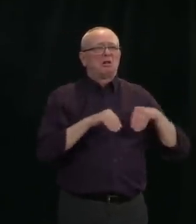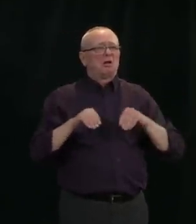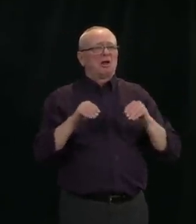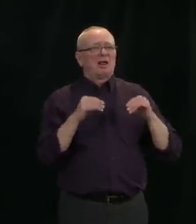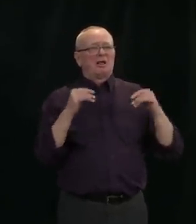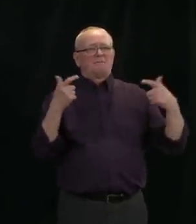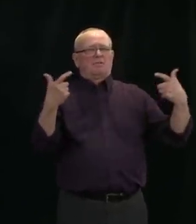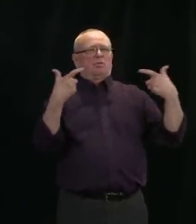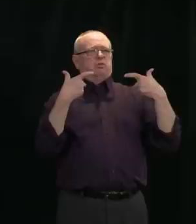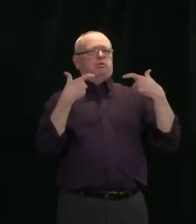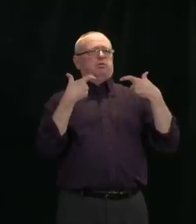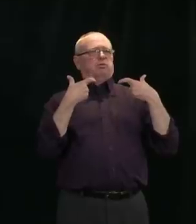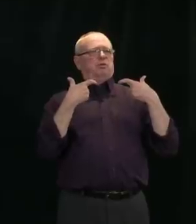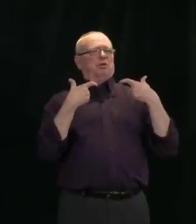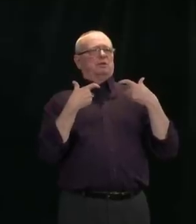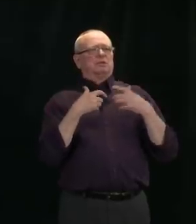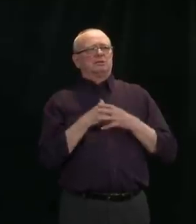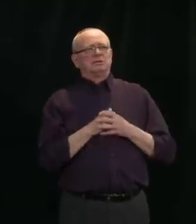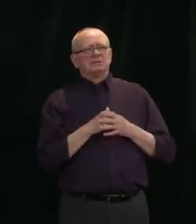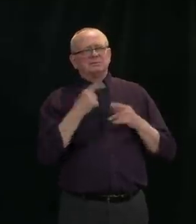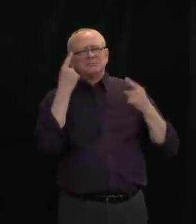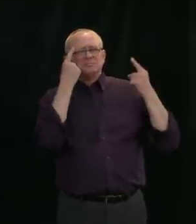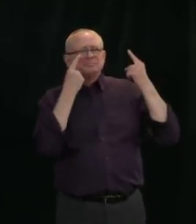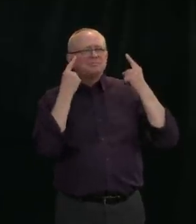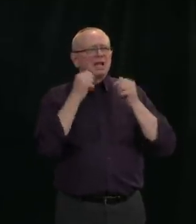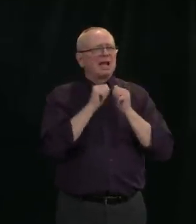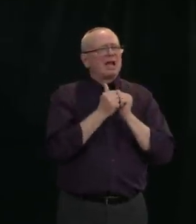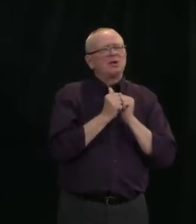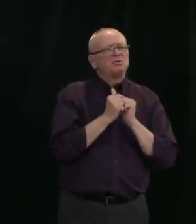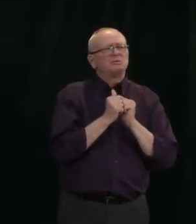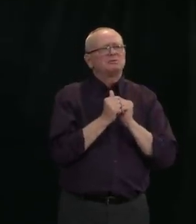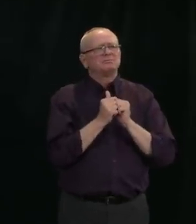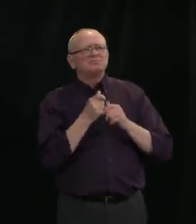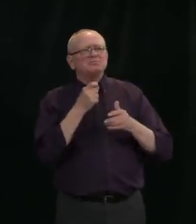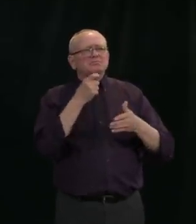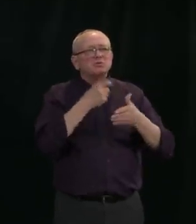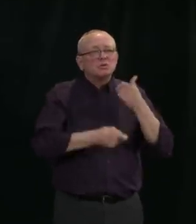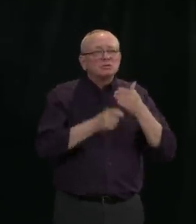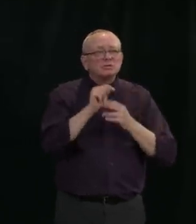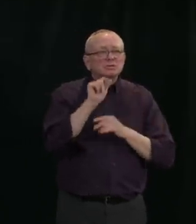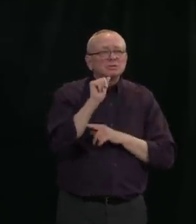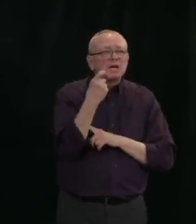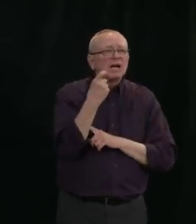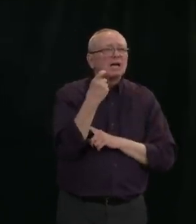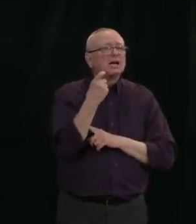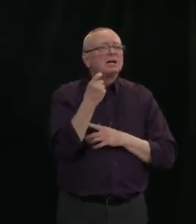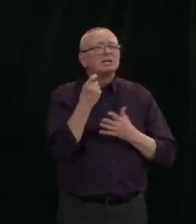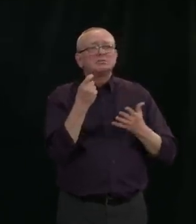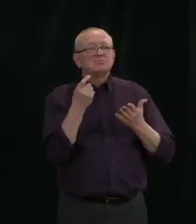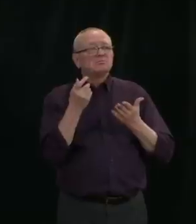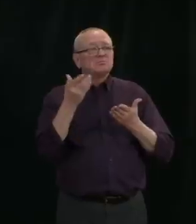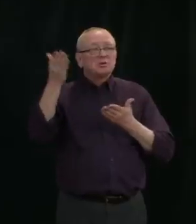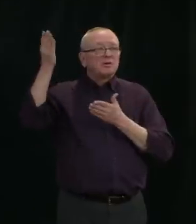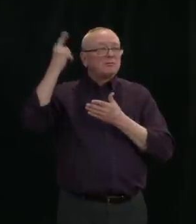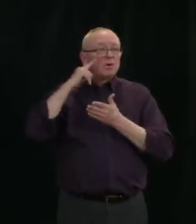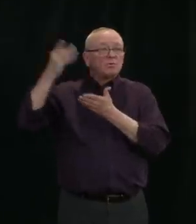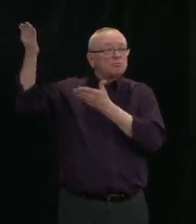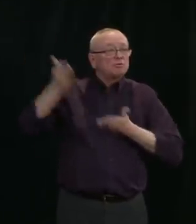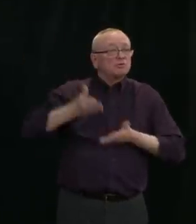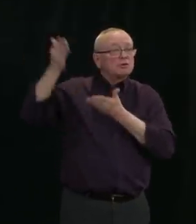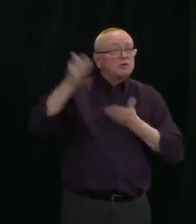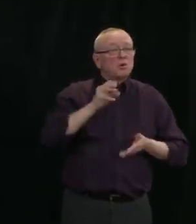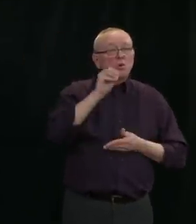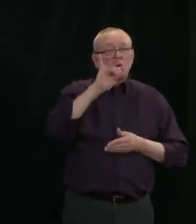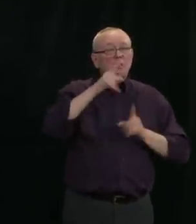foreign oil imports and other measures. I was just speaking to a UN editor today who is trying to get